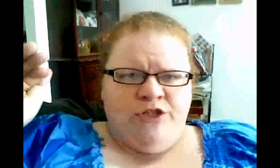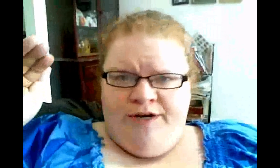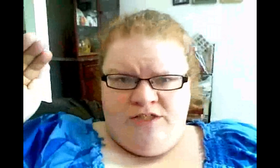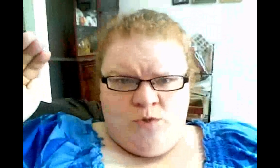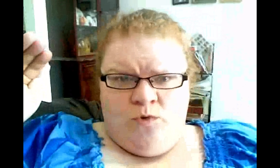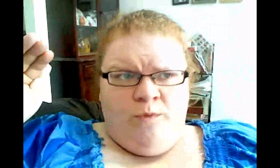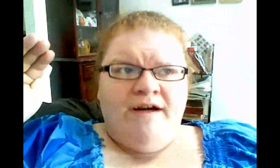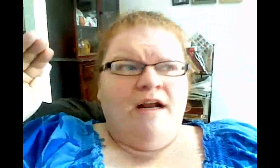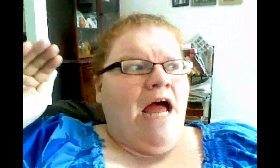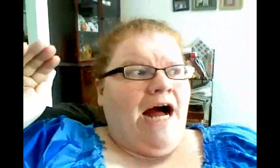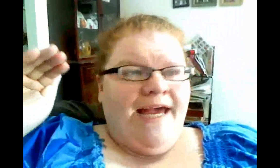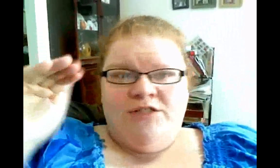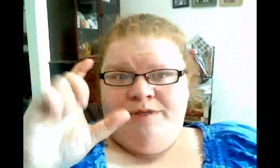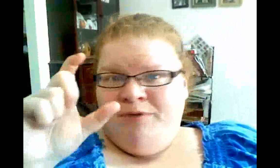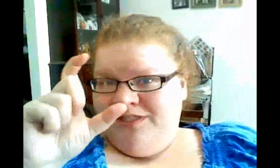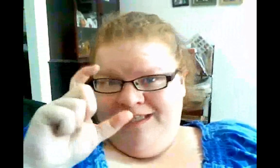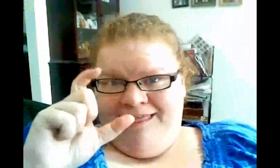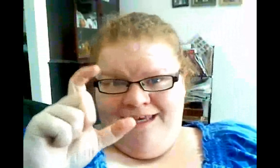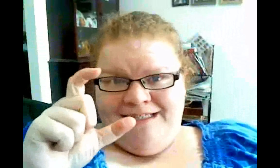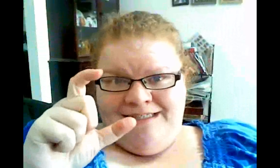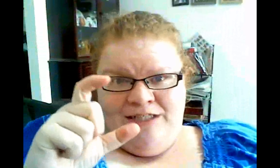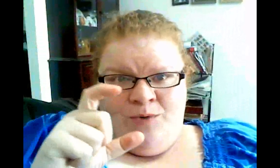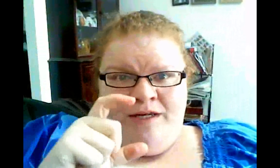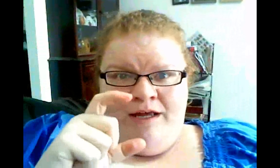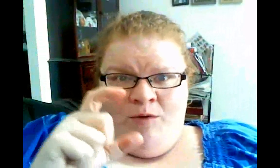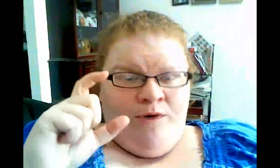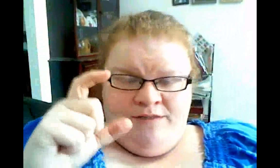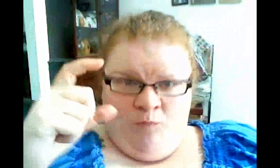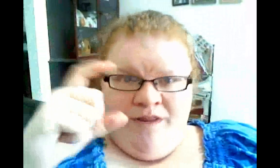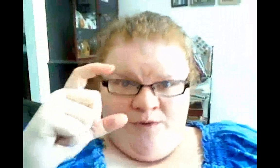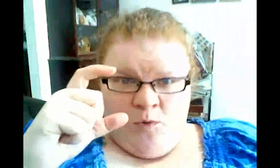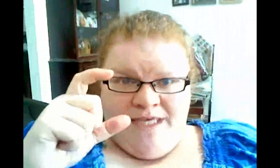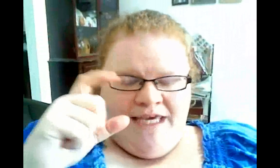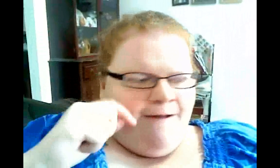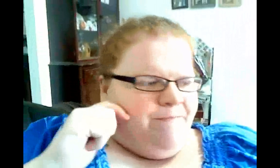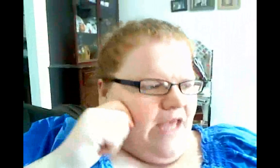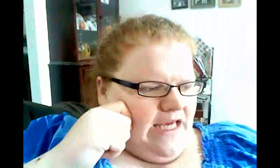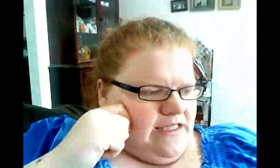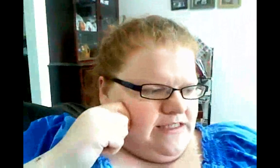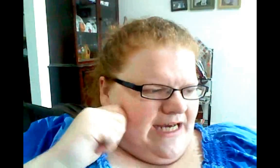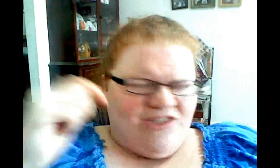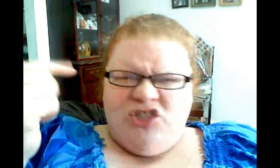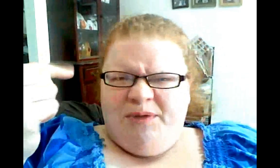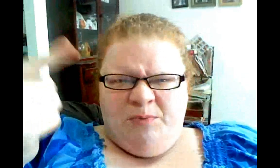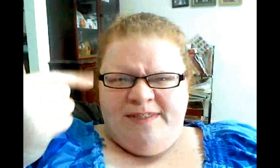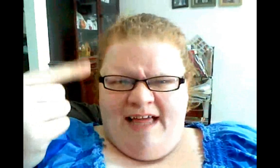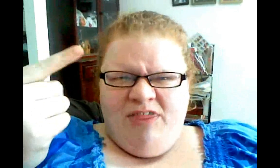to grad school where I had to read books like this, one of those a week. And I start to resent the